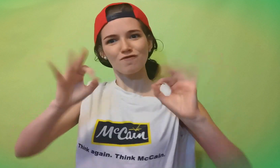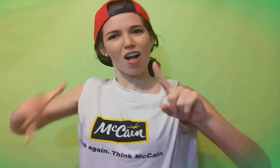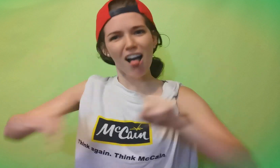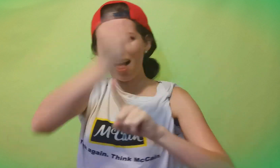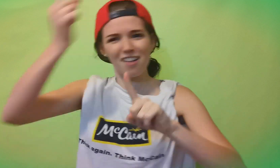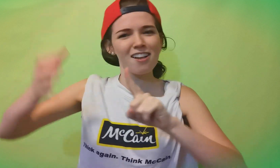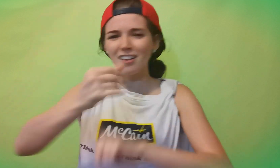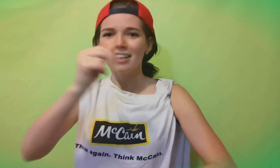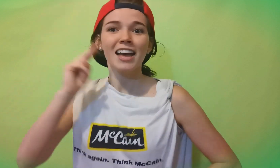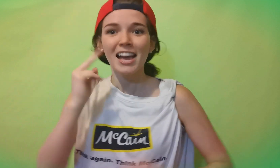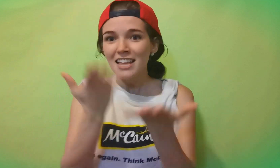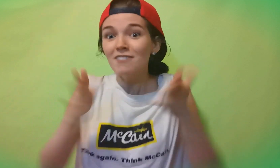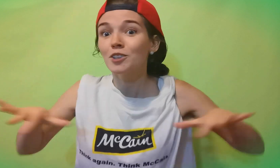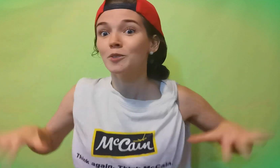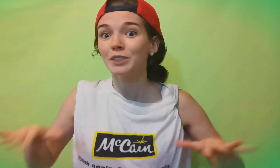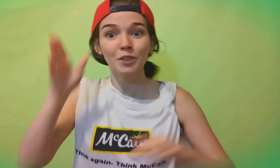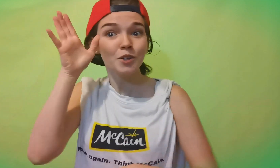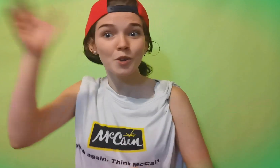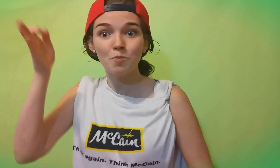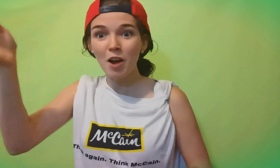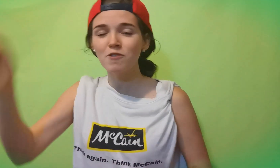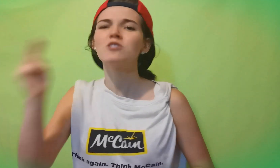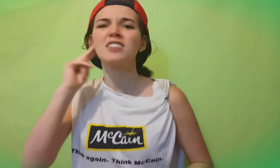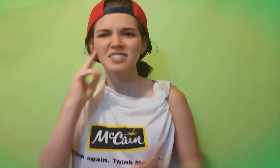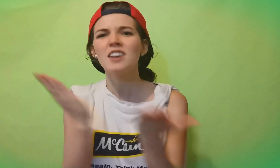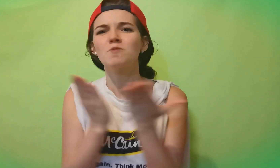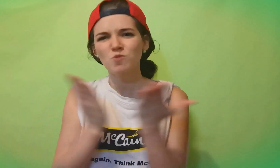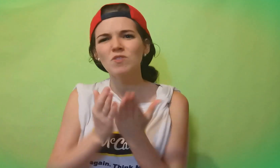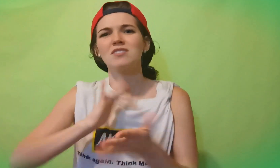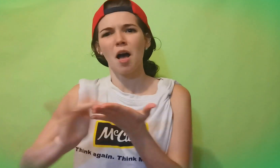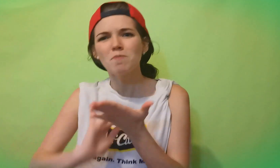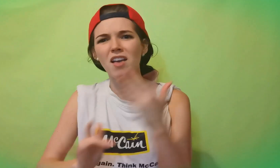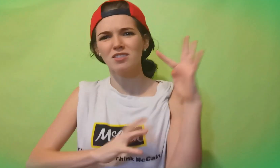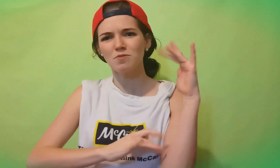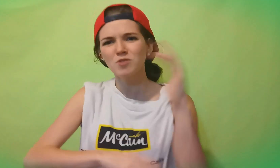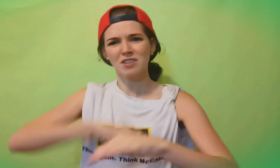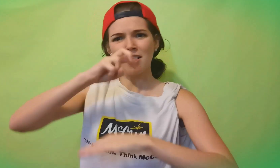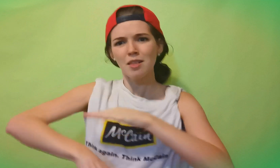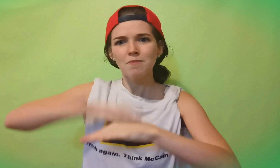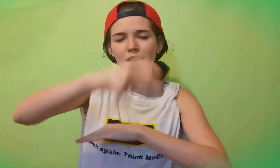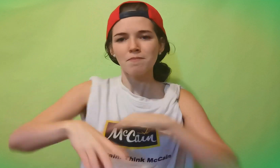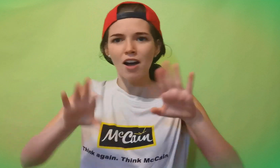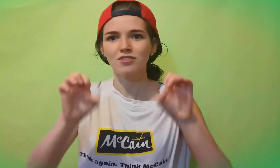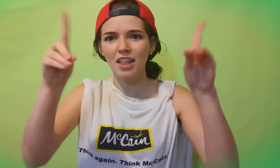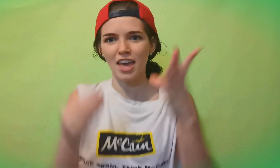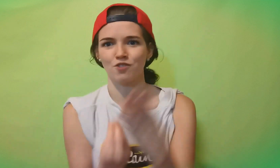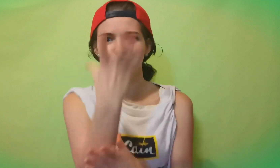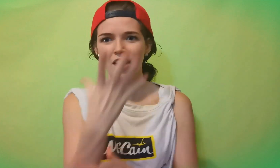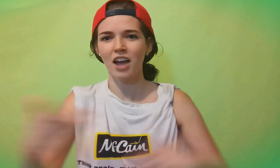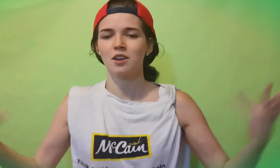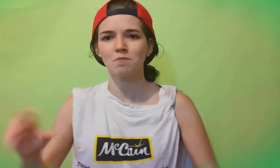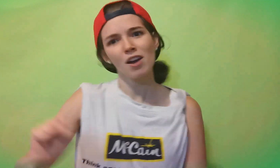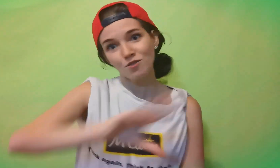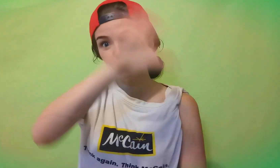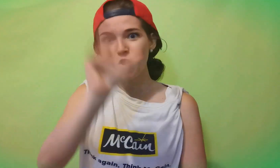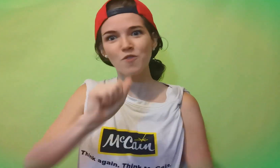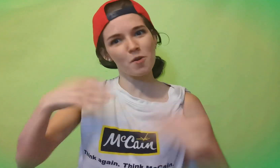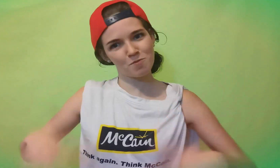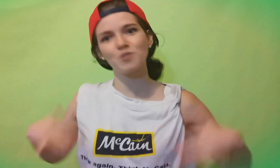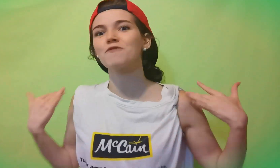is official is a great victory deaf children with secure bright futures deaf schools with iPads and computers leaps and bounds on our education massive growth for our